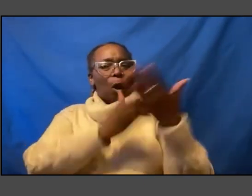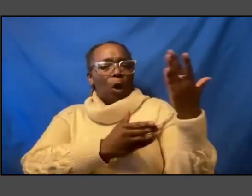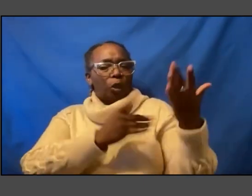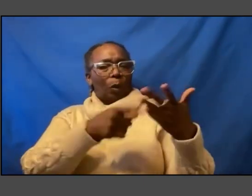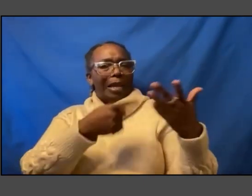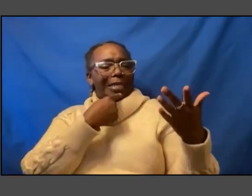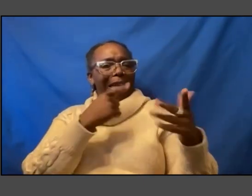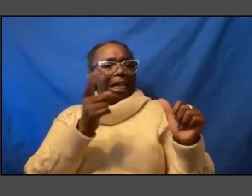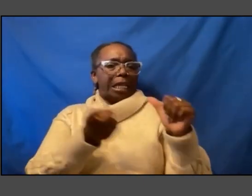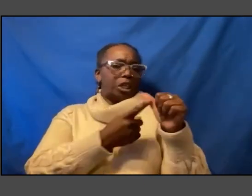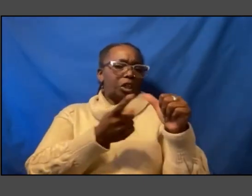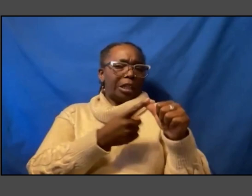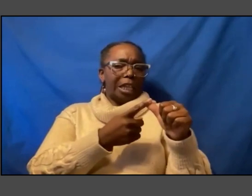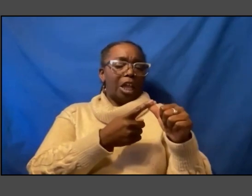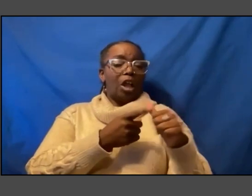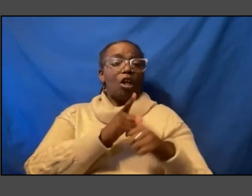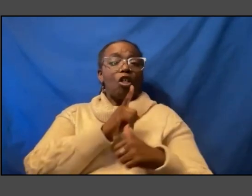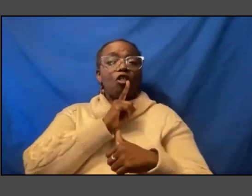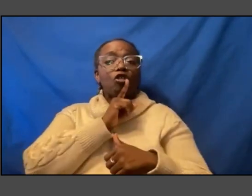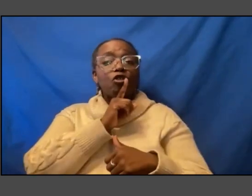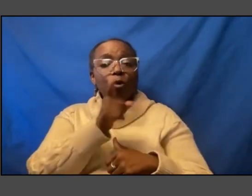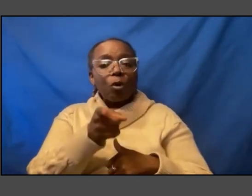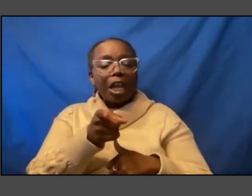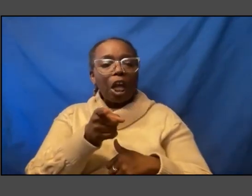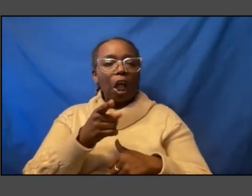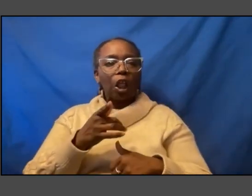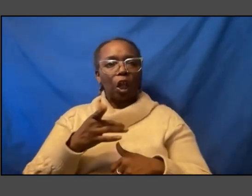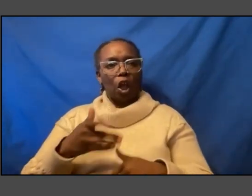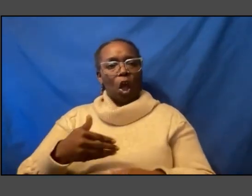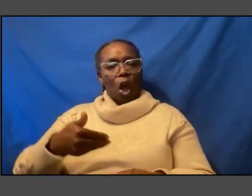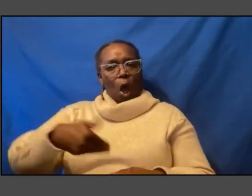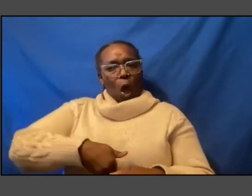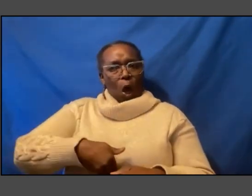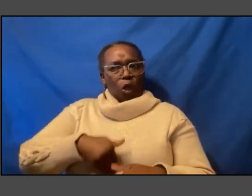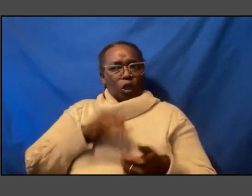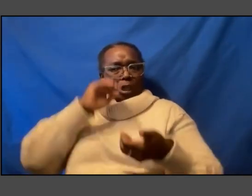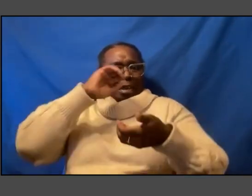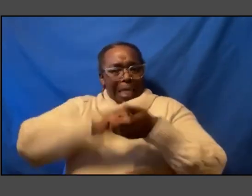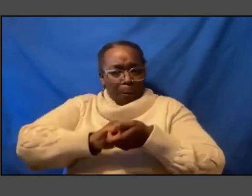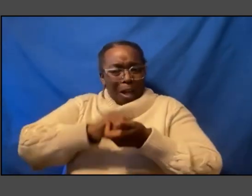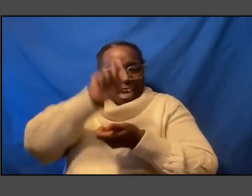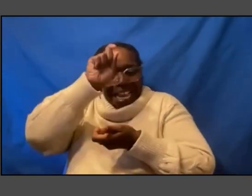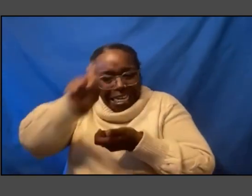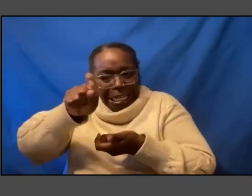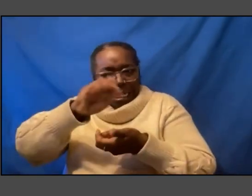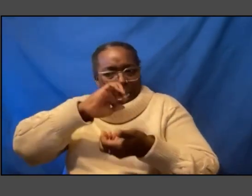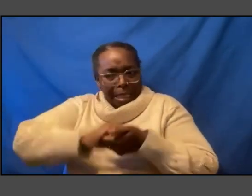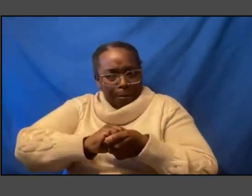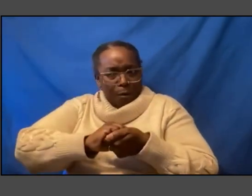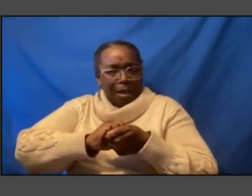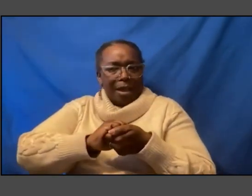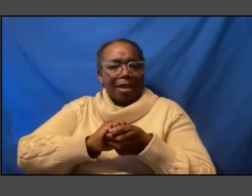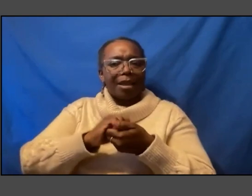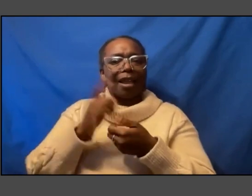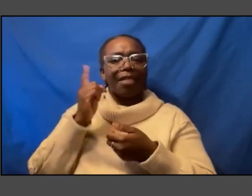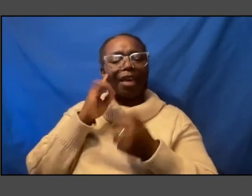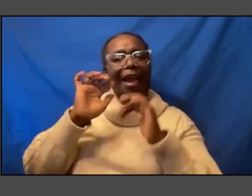real urge to collaborate the need to collaborate to think about how institutions like the african american